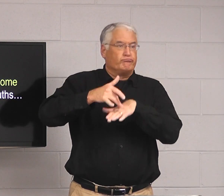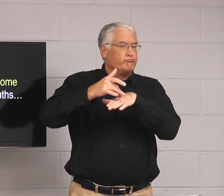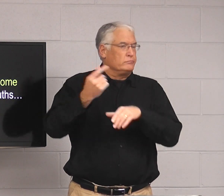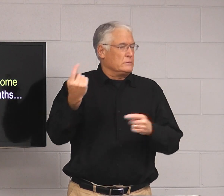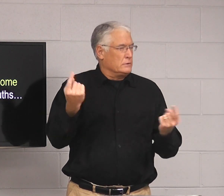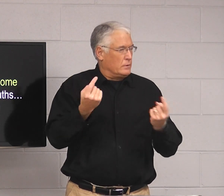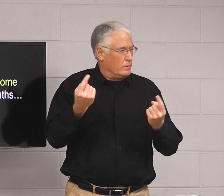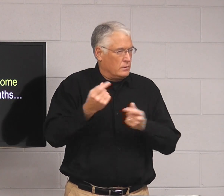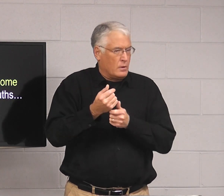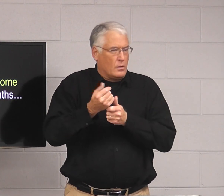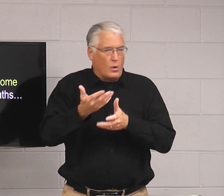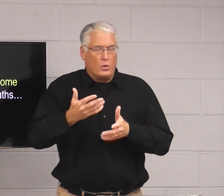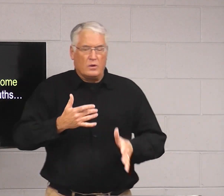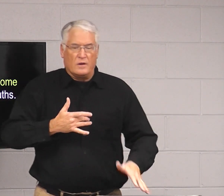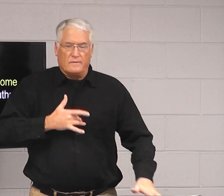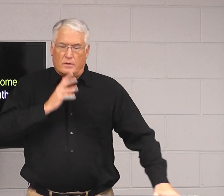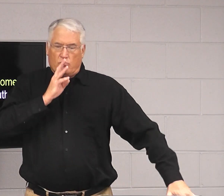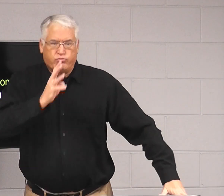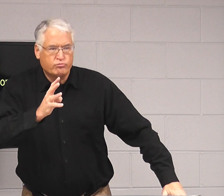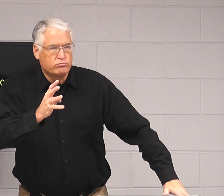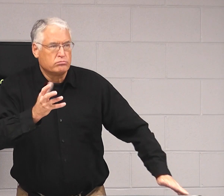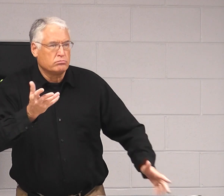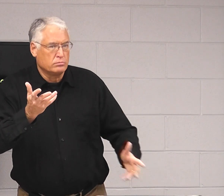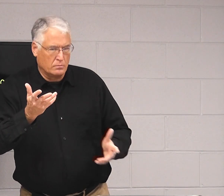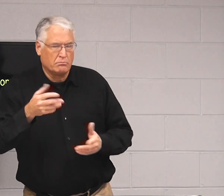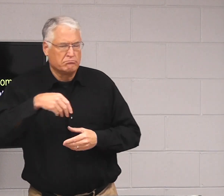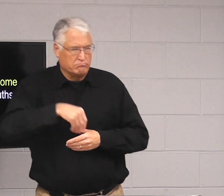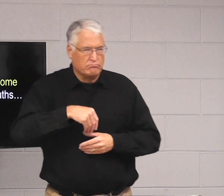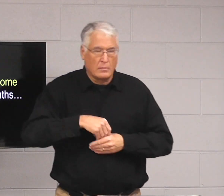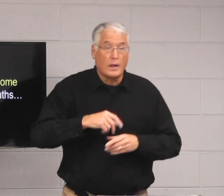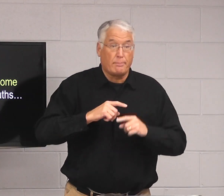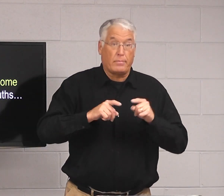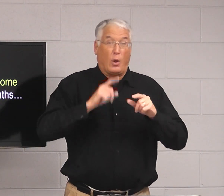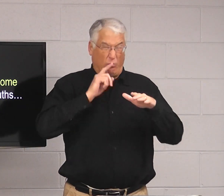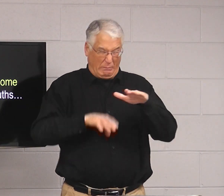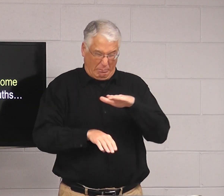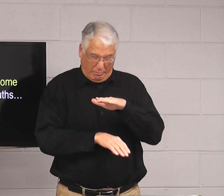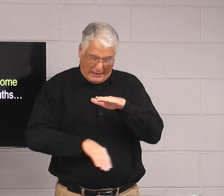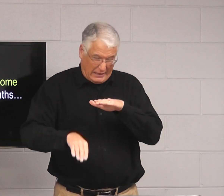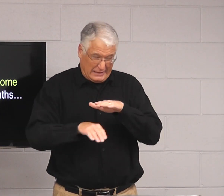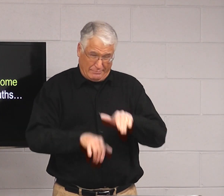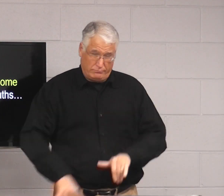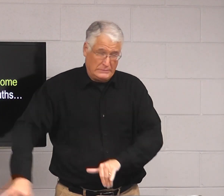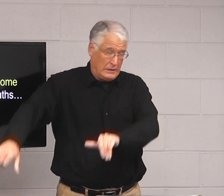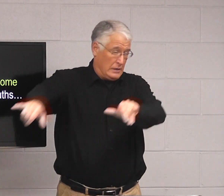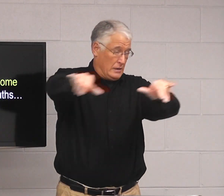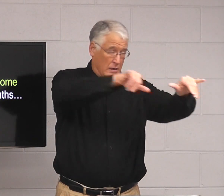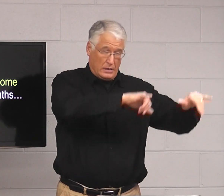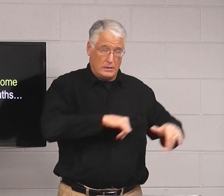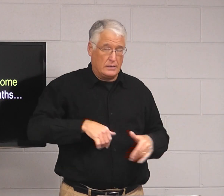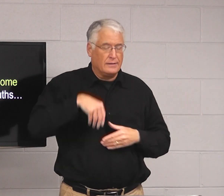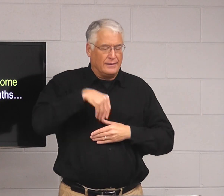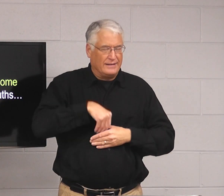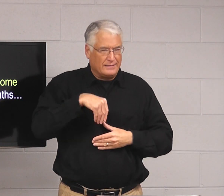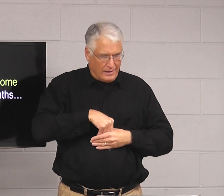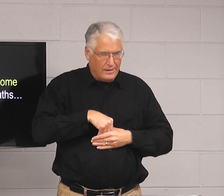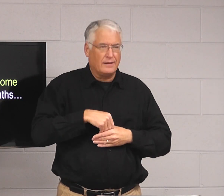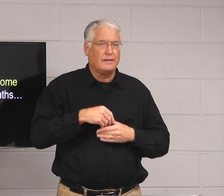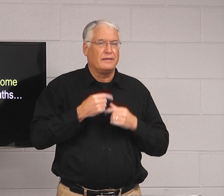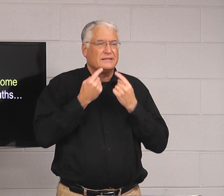Maybe you're dwelling on something that's causing you to have offensive speech. But really, basically, we're all the same